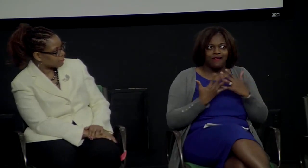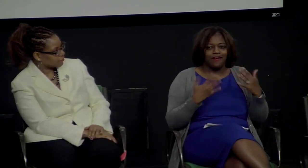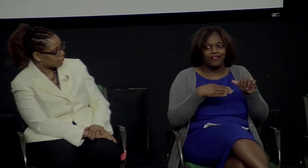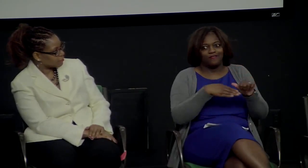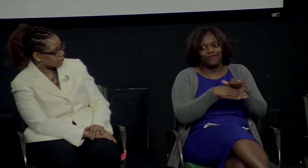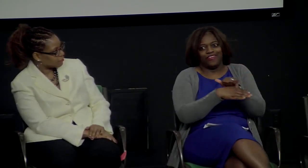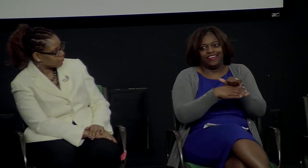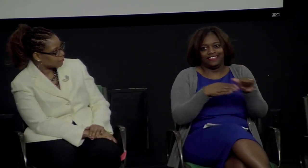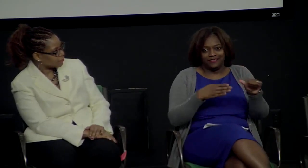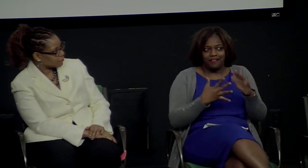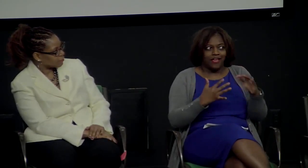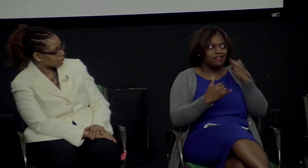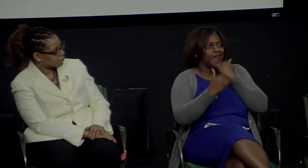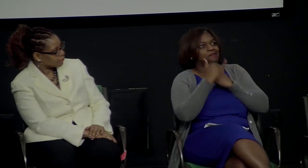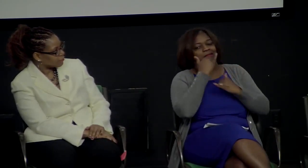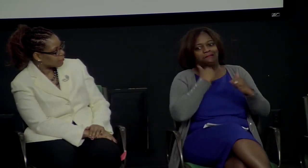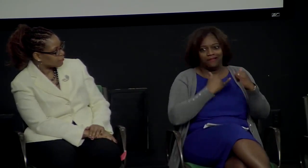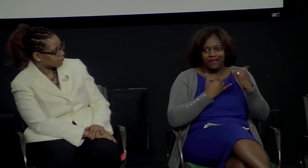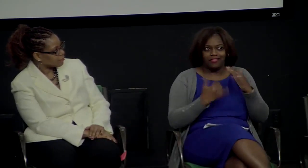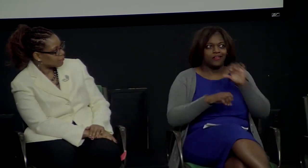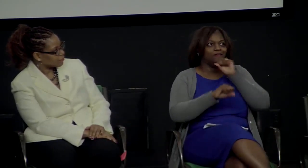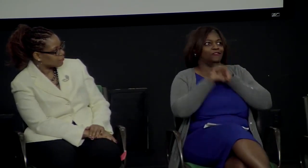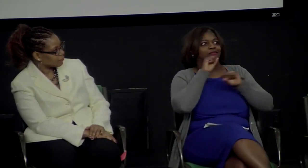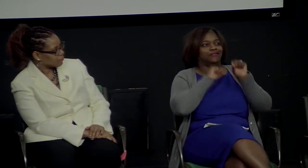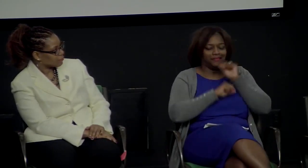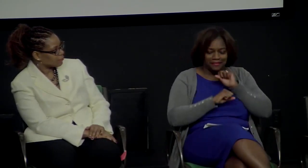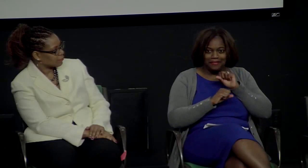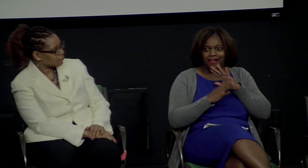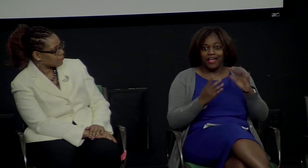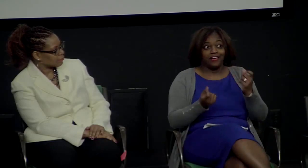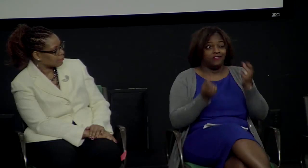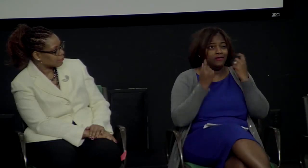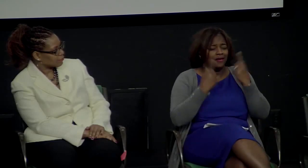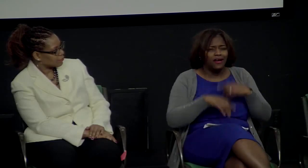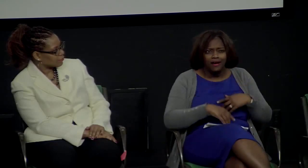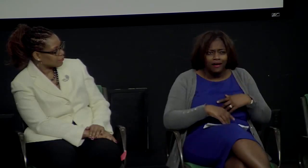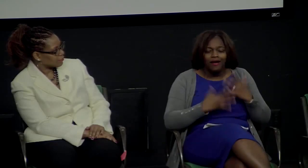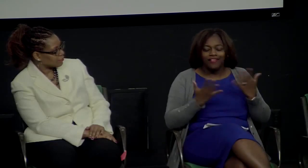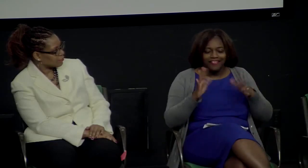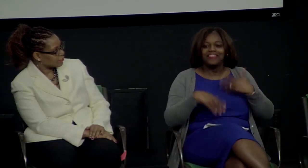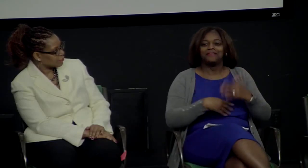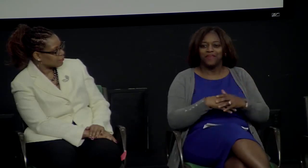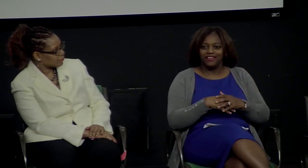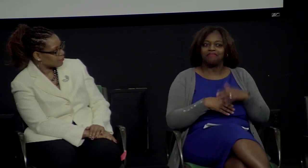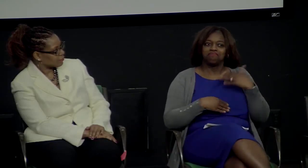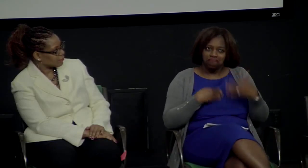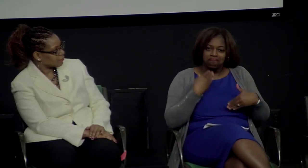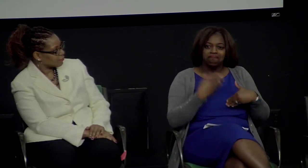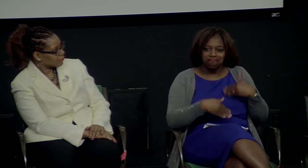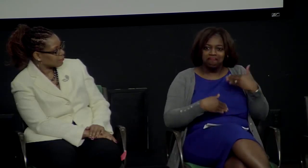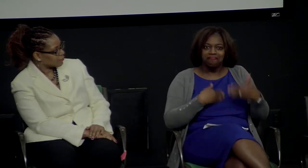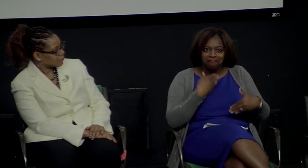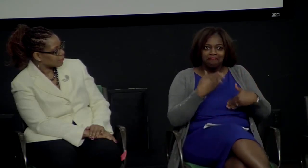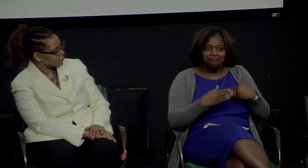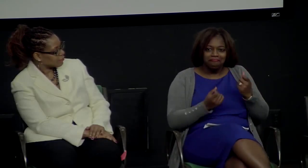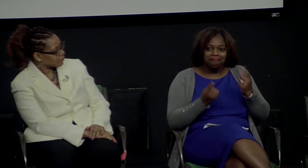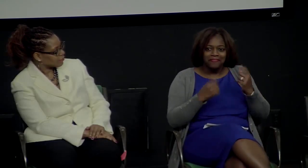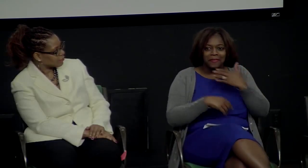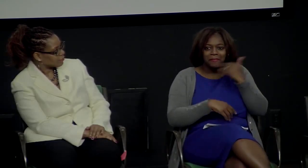about what was happening there. And that was a great piece of information that helped me. I don't have to feel as if I'm just overwhelmed or lost,